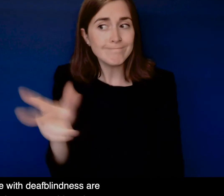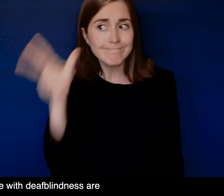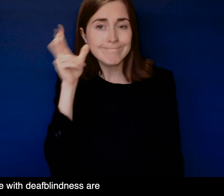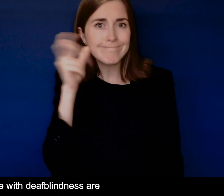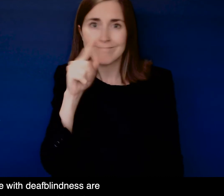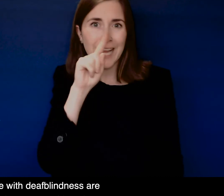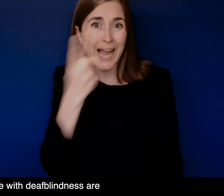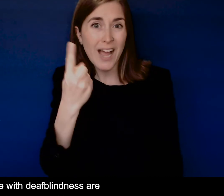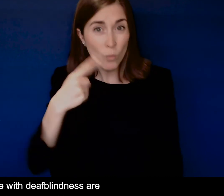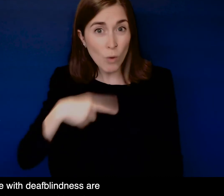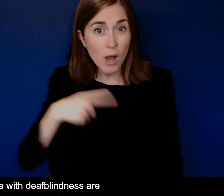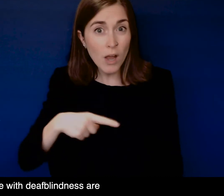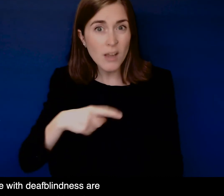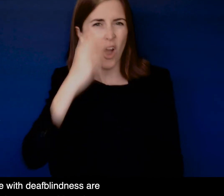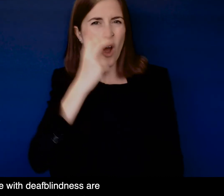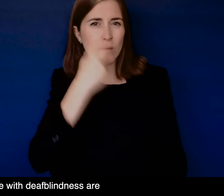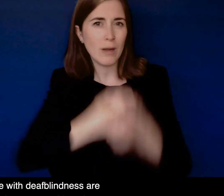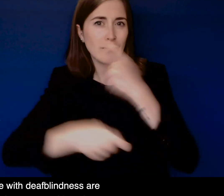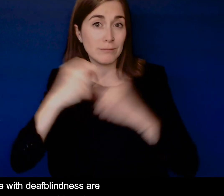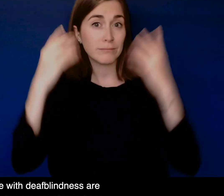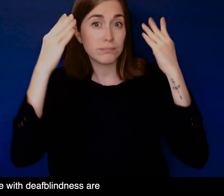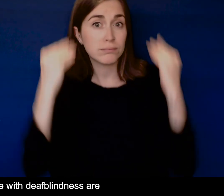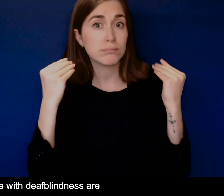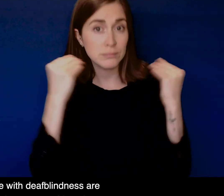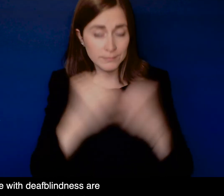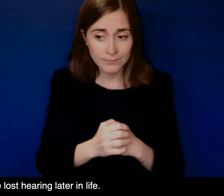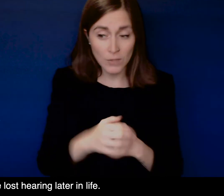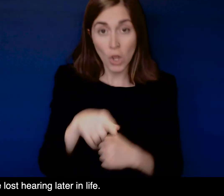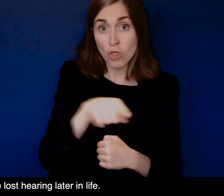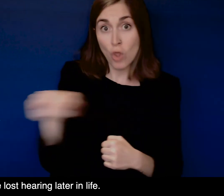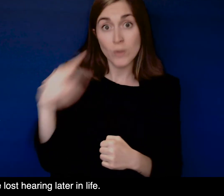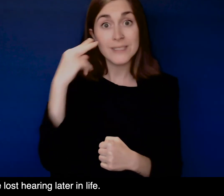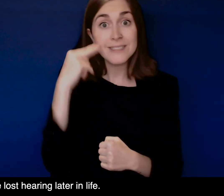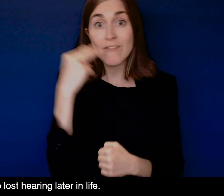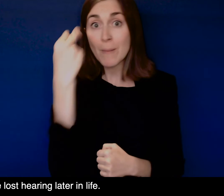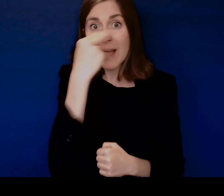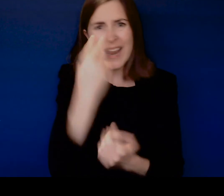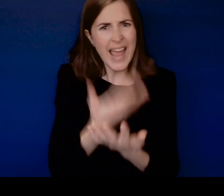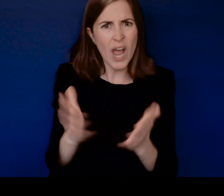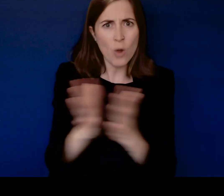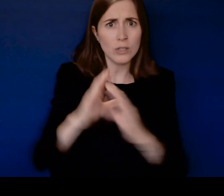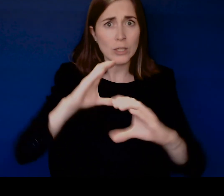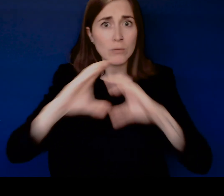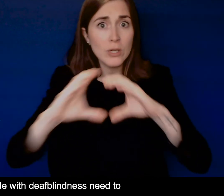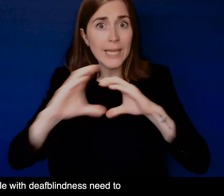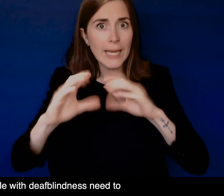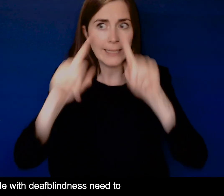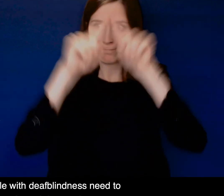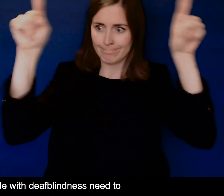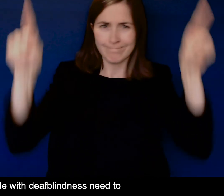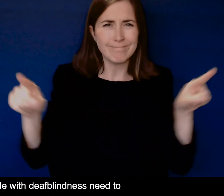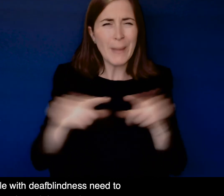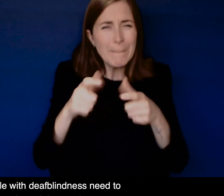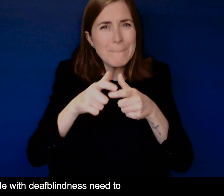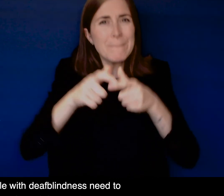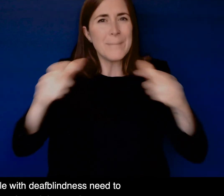Some people with deafblindness are able to speak but are not able to hear as they have lost hearing later in life Often these